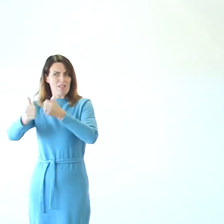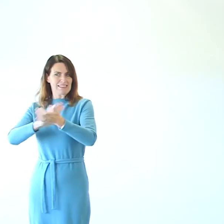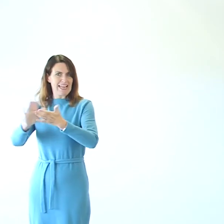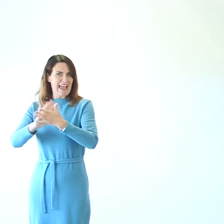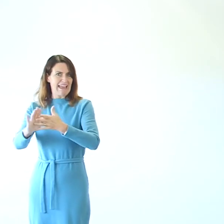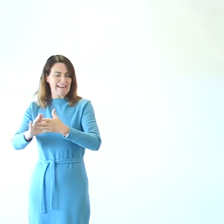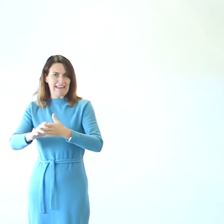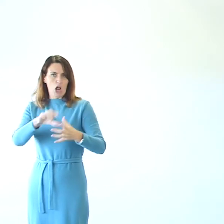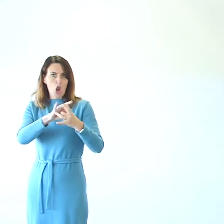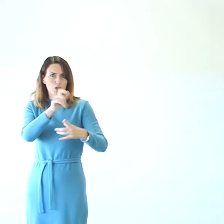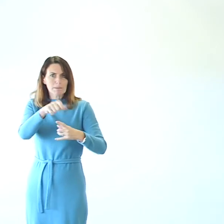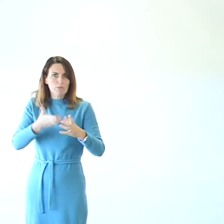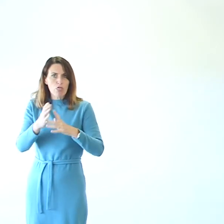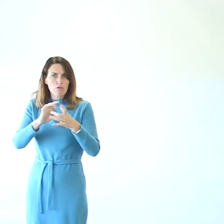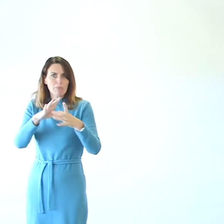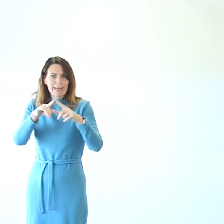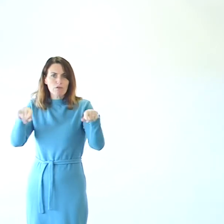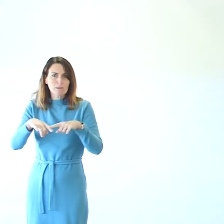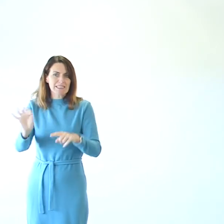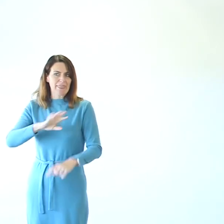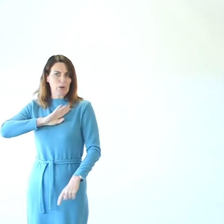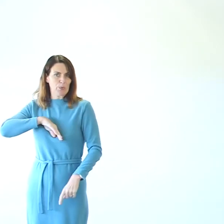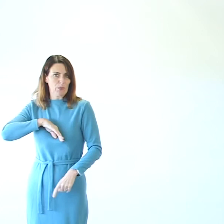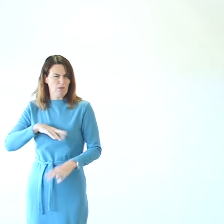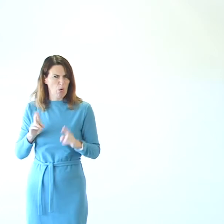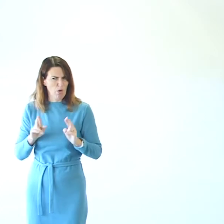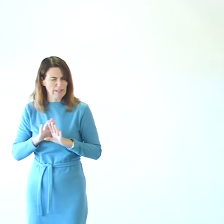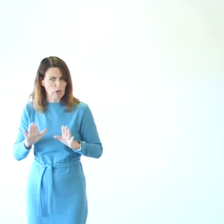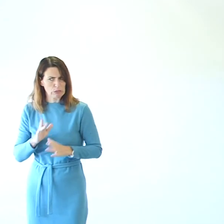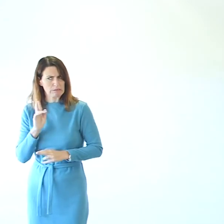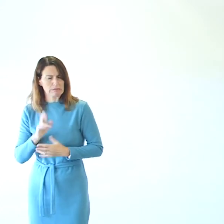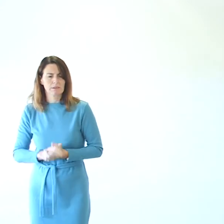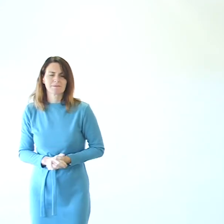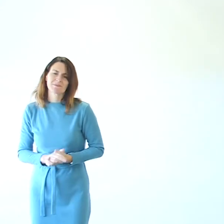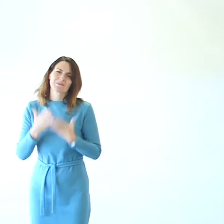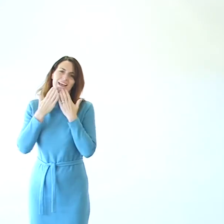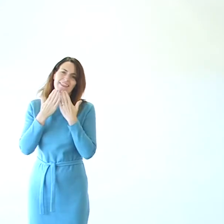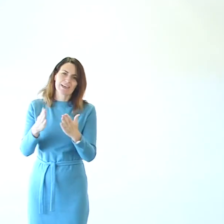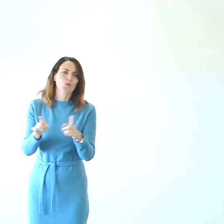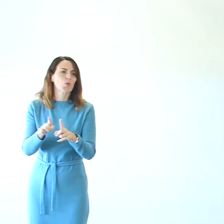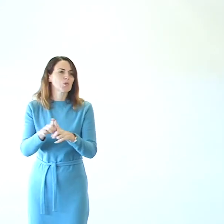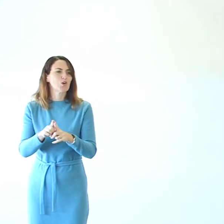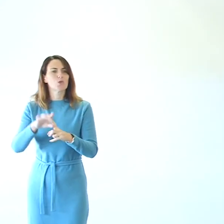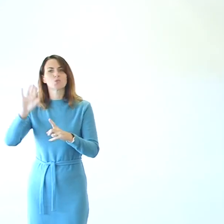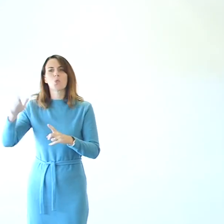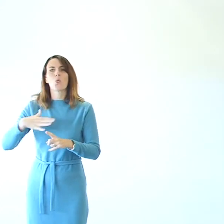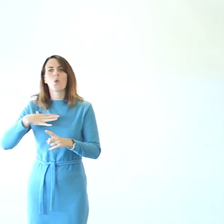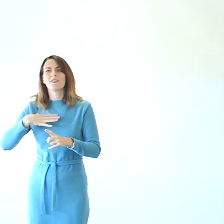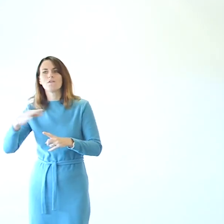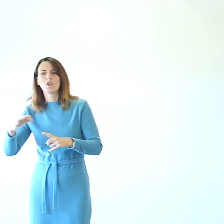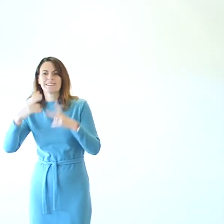anybody in the breakout rooms. Well, we hope not. Thank you also to our volunteer